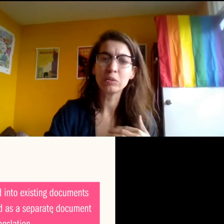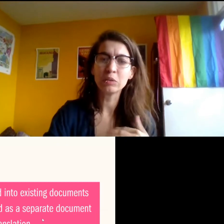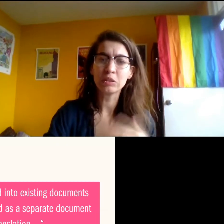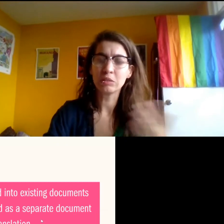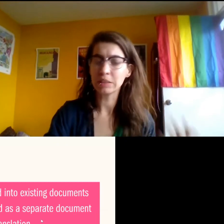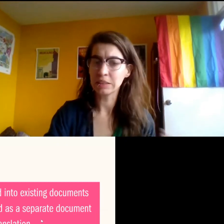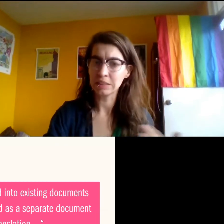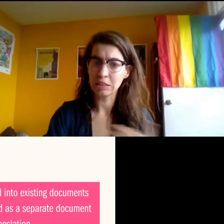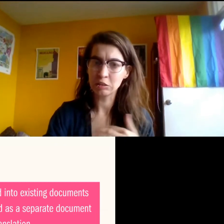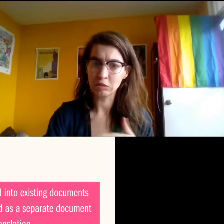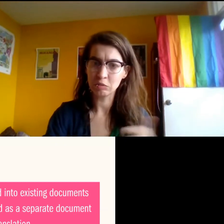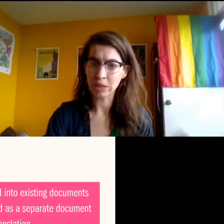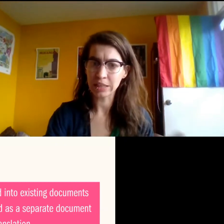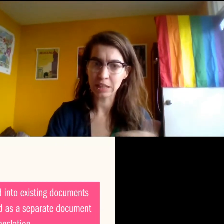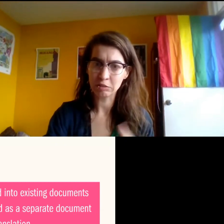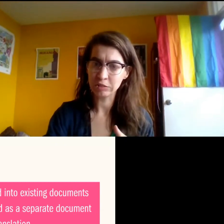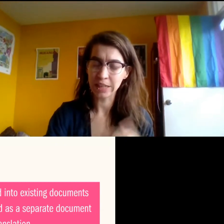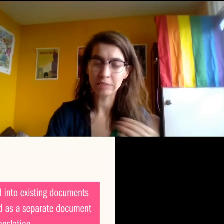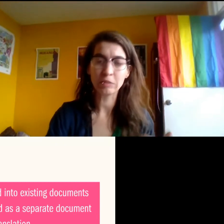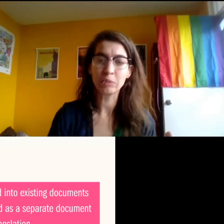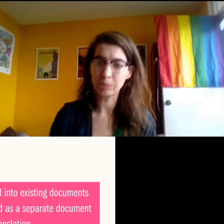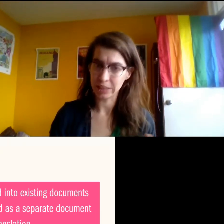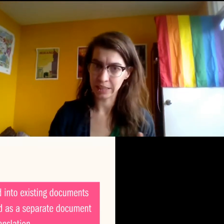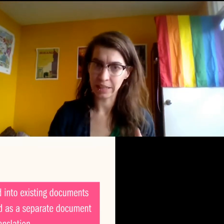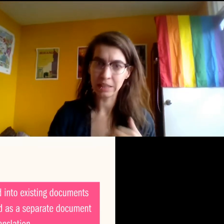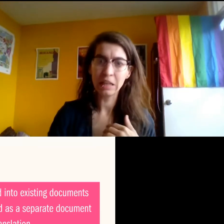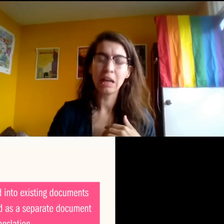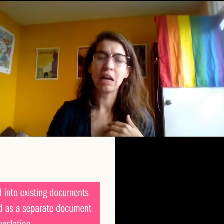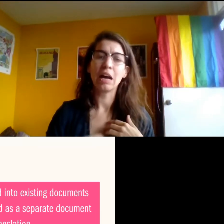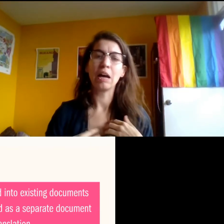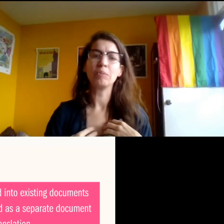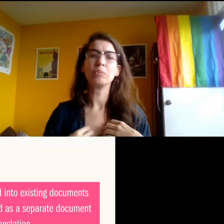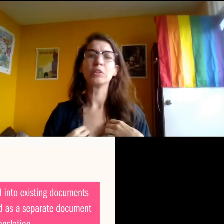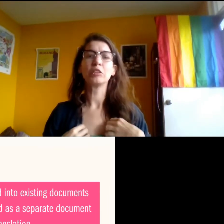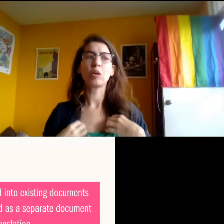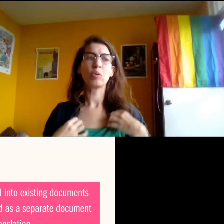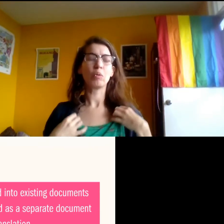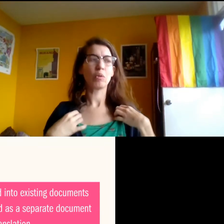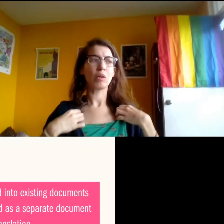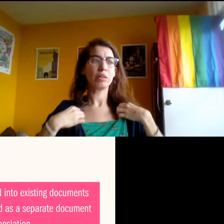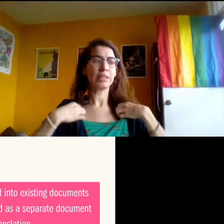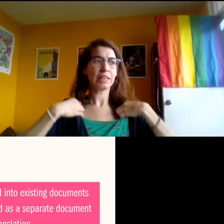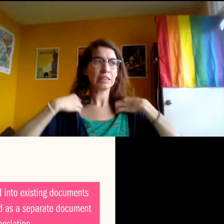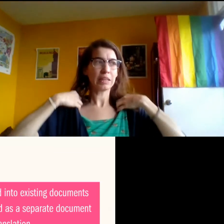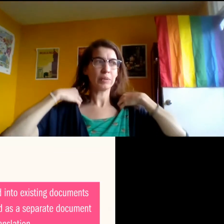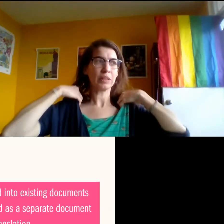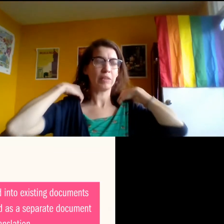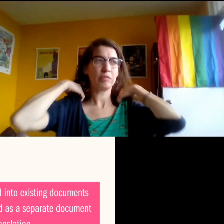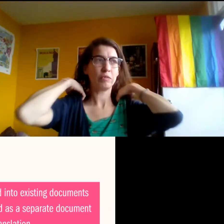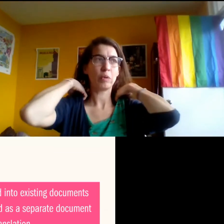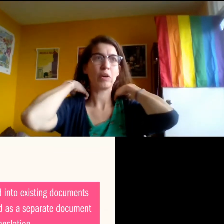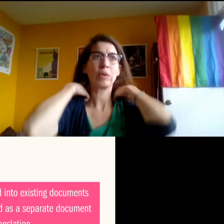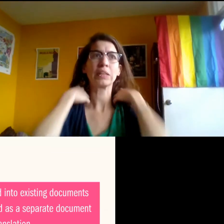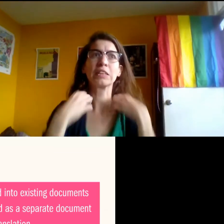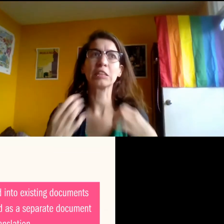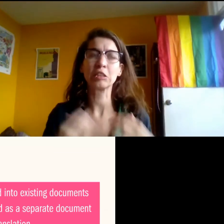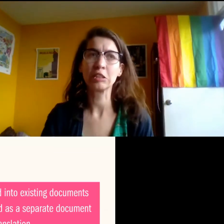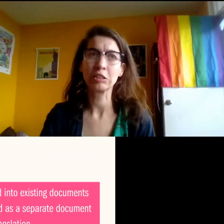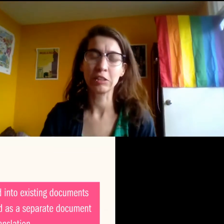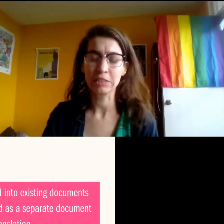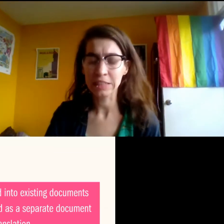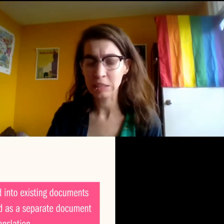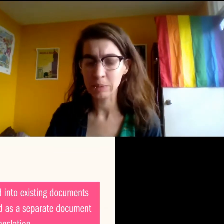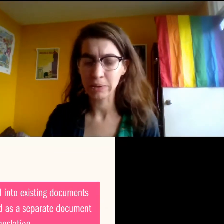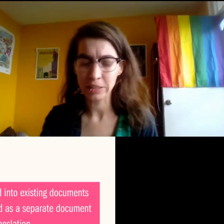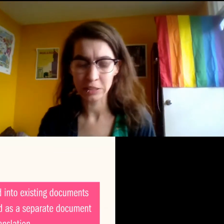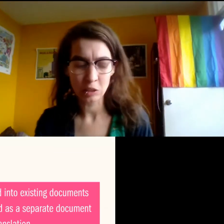can be used, as I said, to write and create from the beginning. Um, so the things I would love for organizations